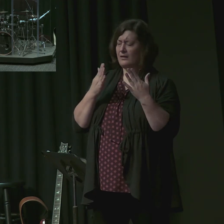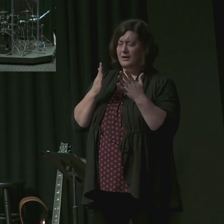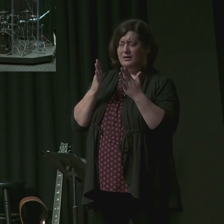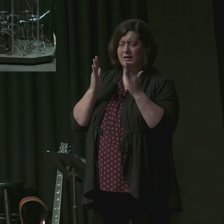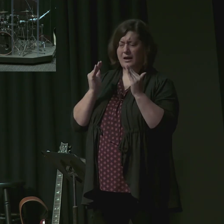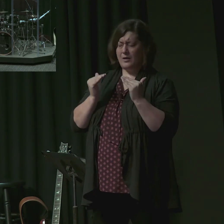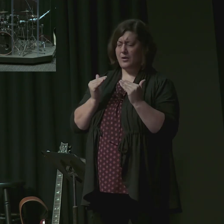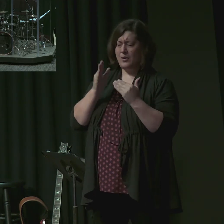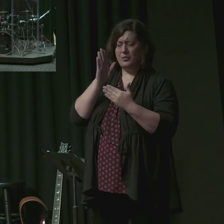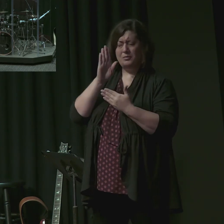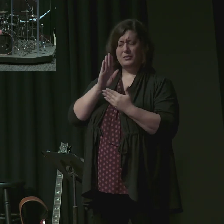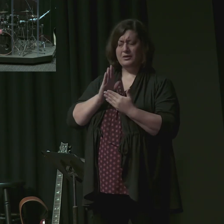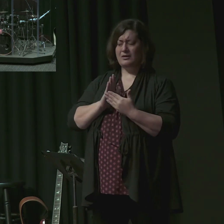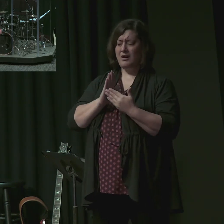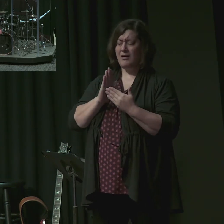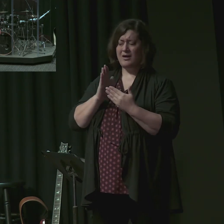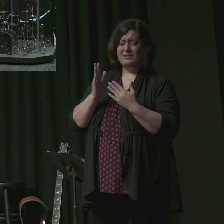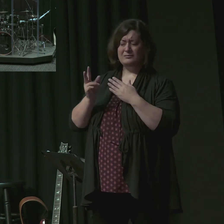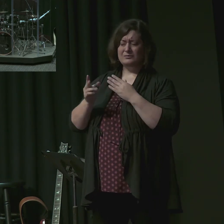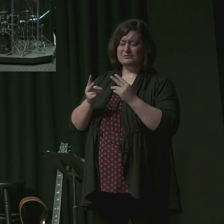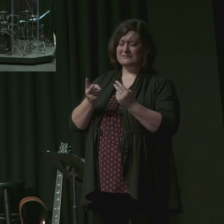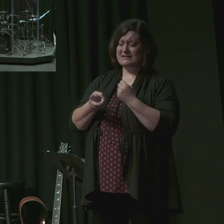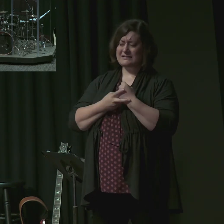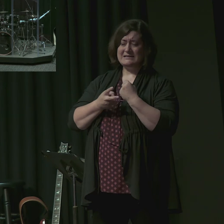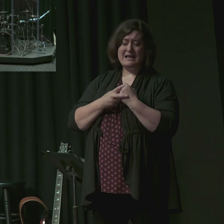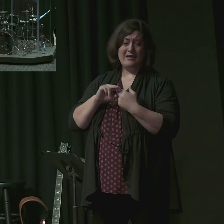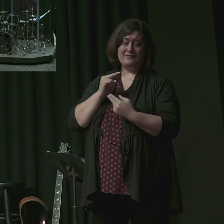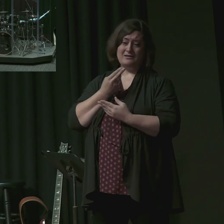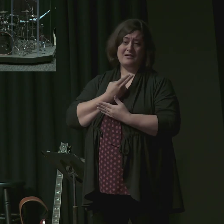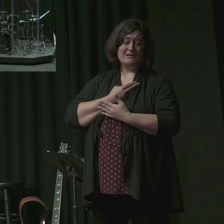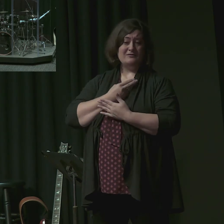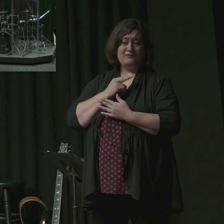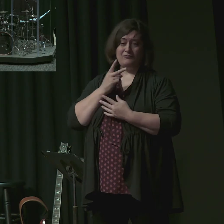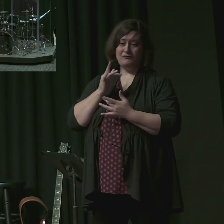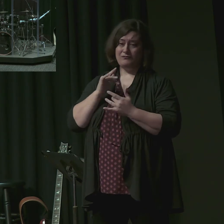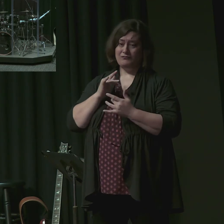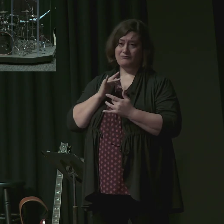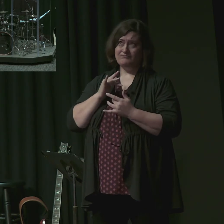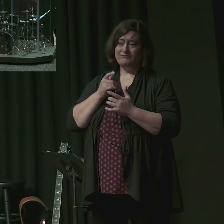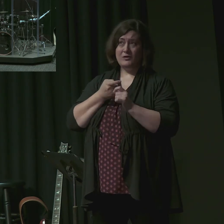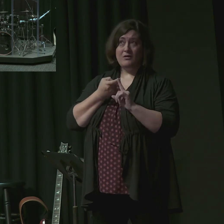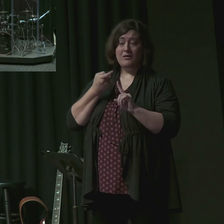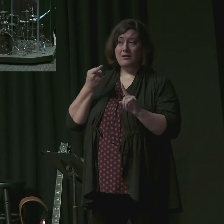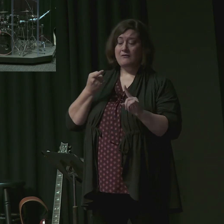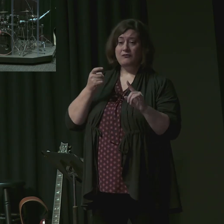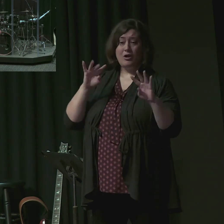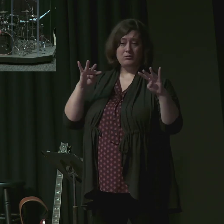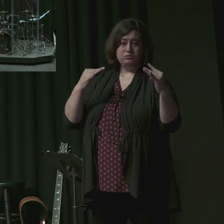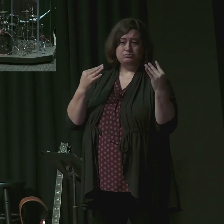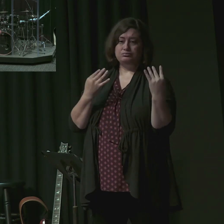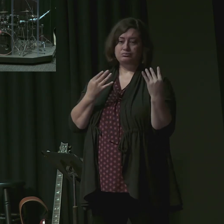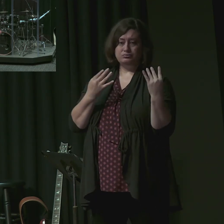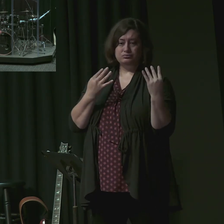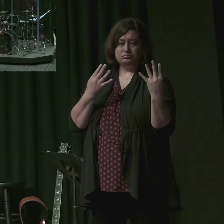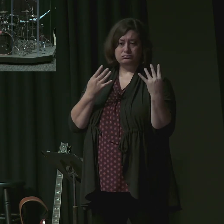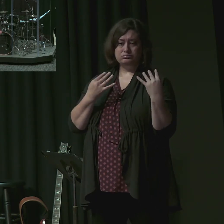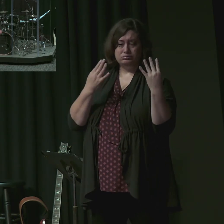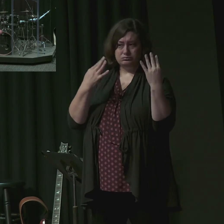God's purposes and to highlight His glory, not our own. May we always